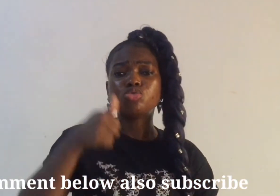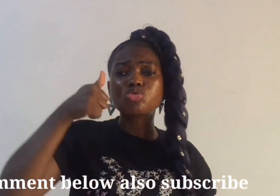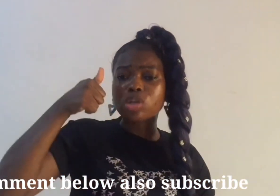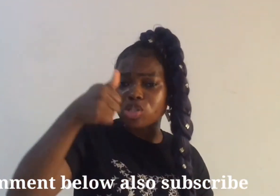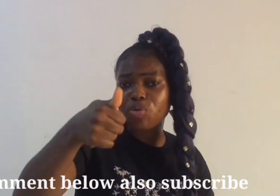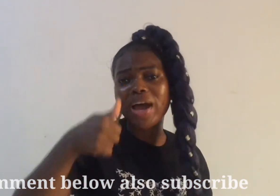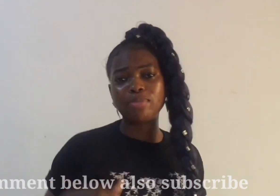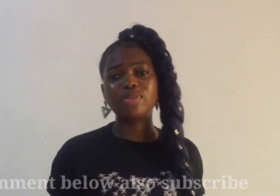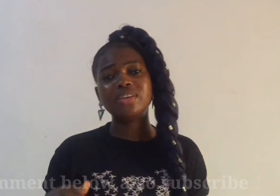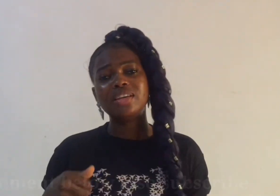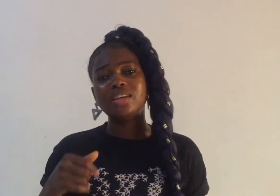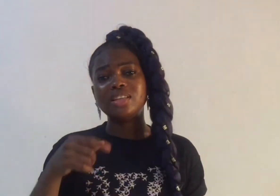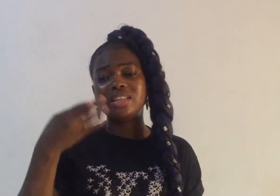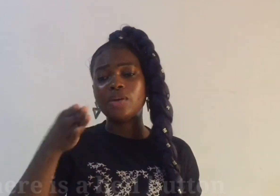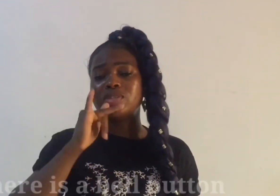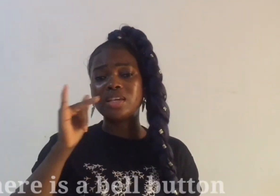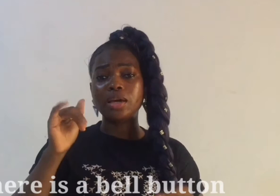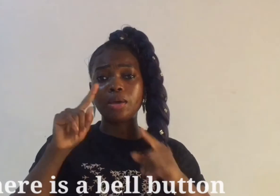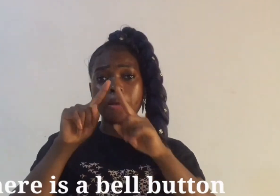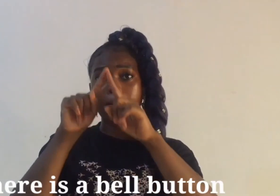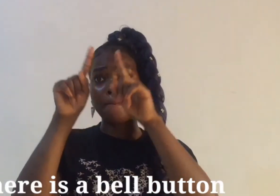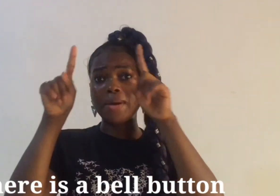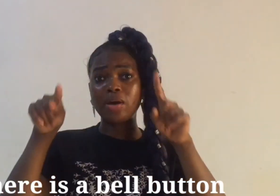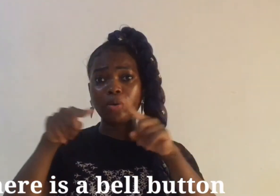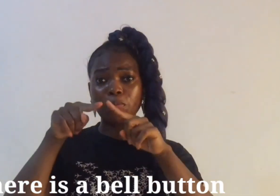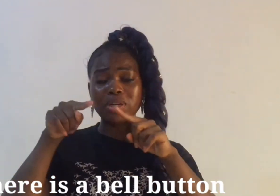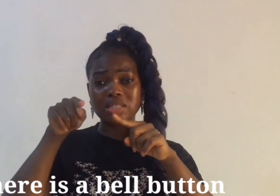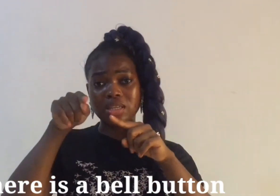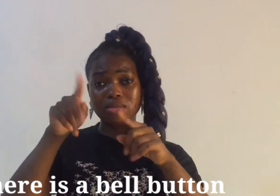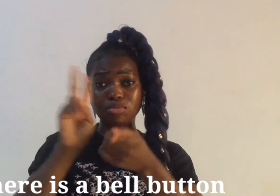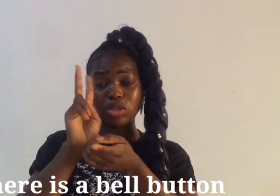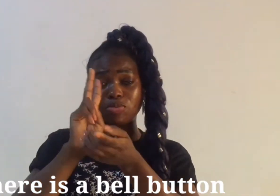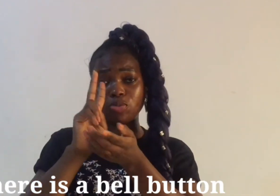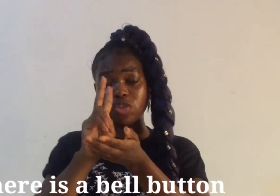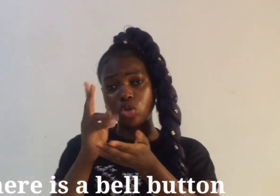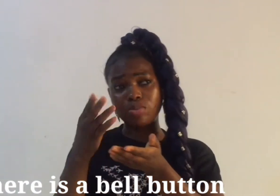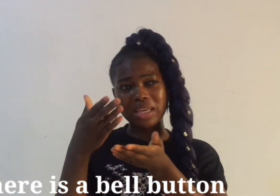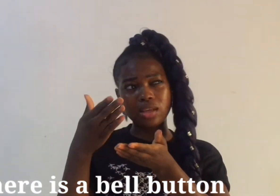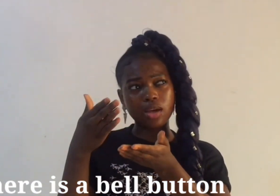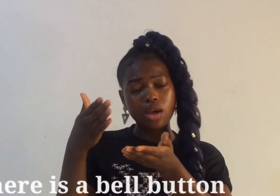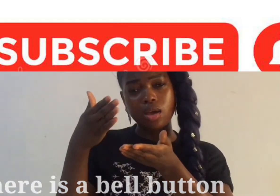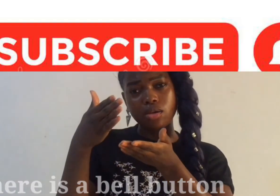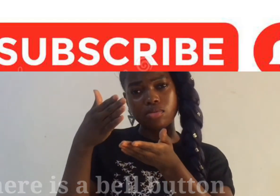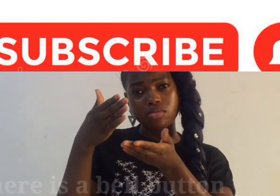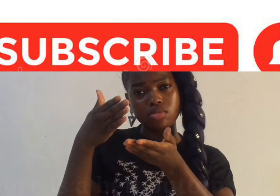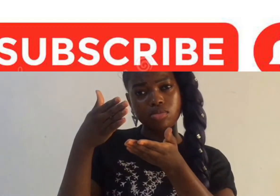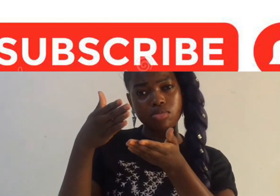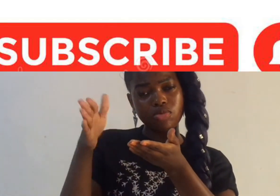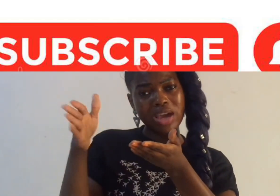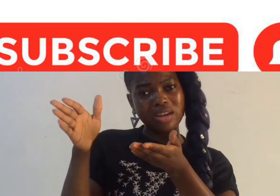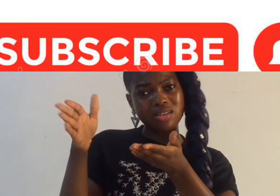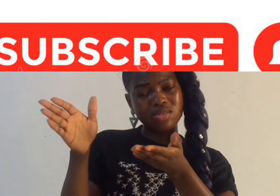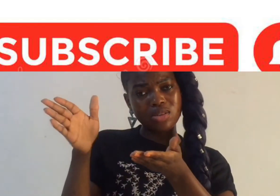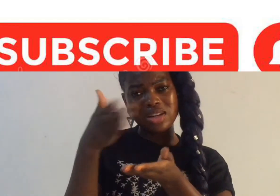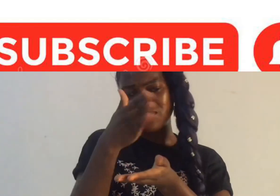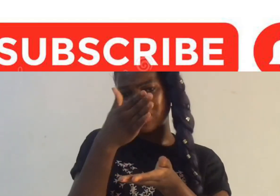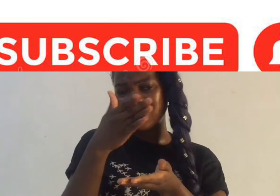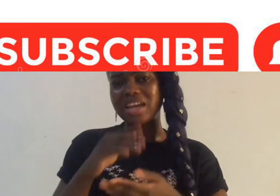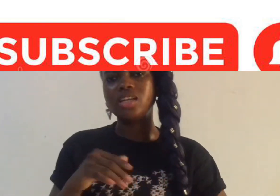subscribe there is a bell button in the video by the my left hand side